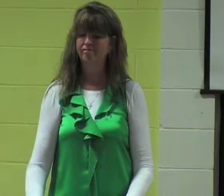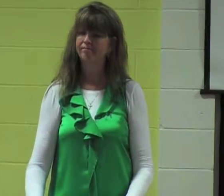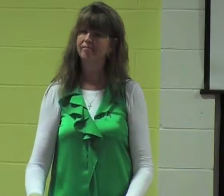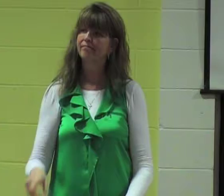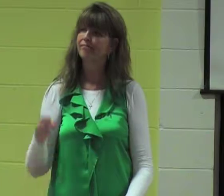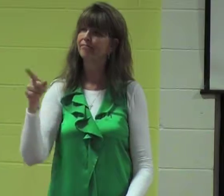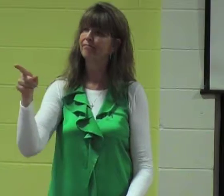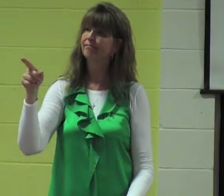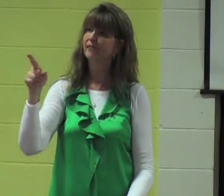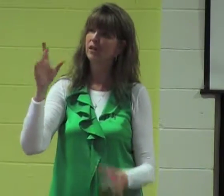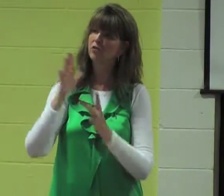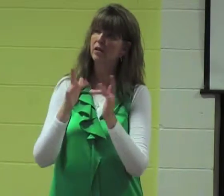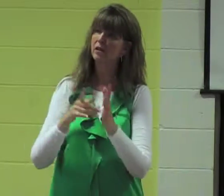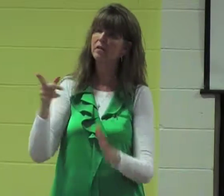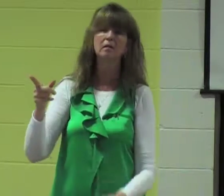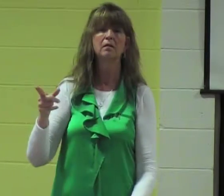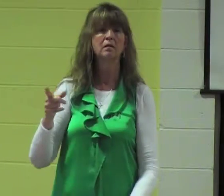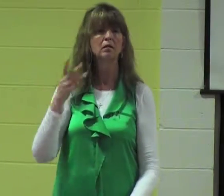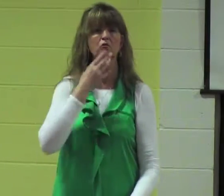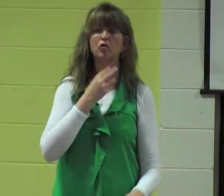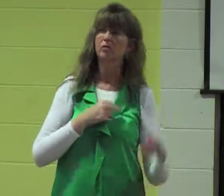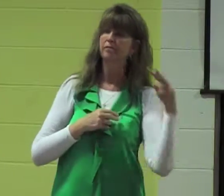but a poor preacher from Nazareth